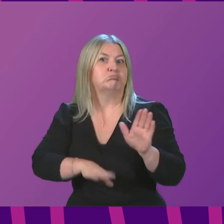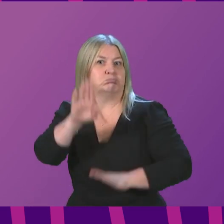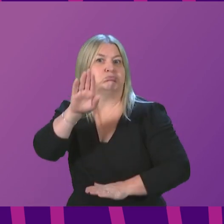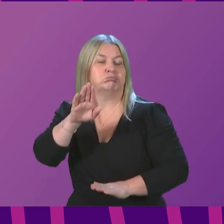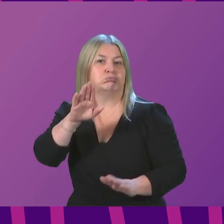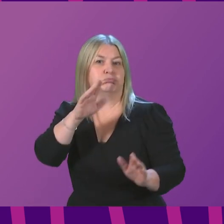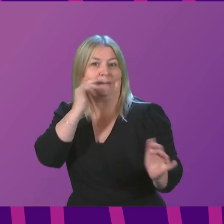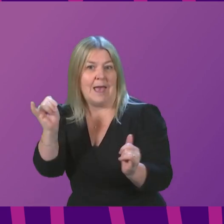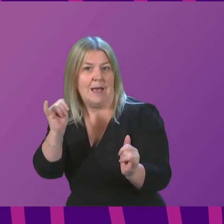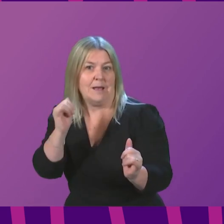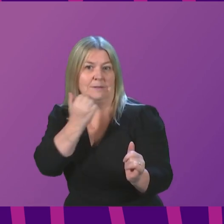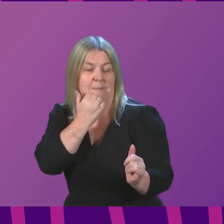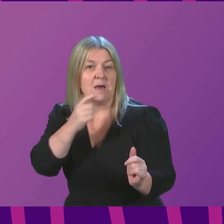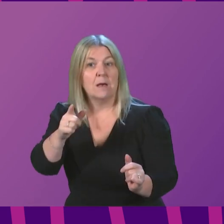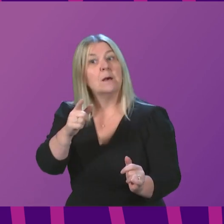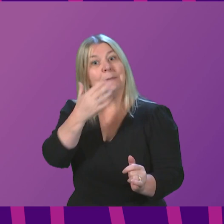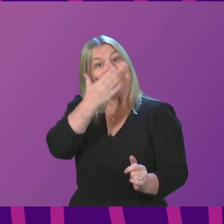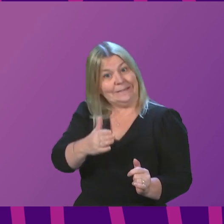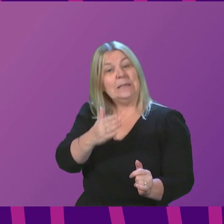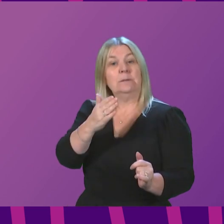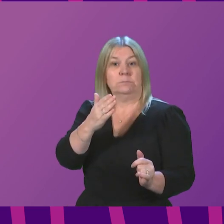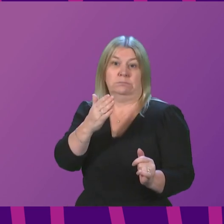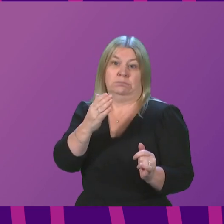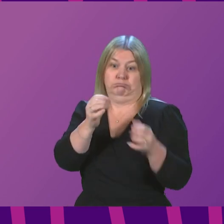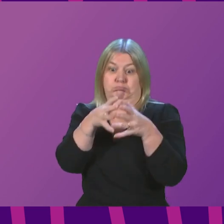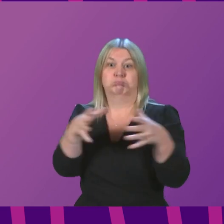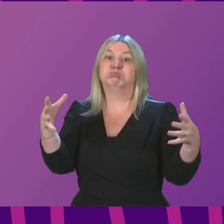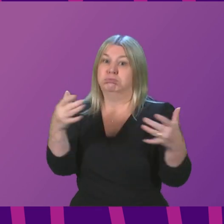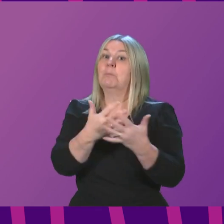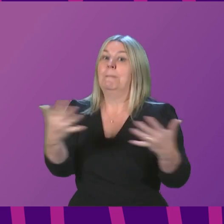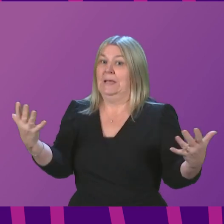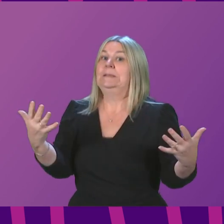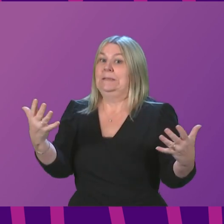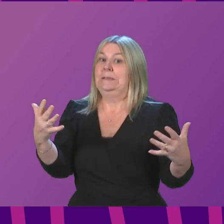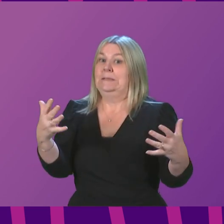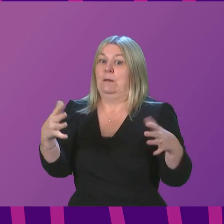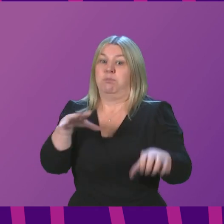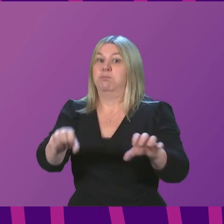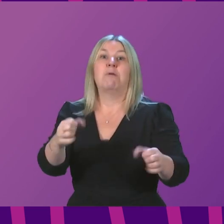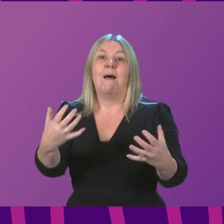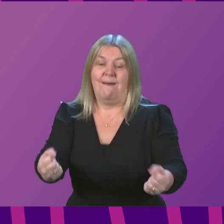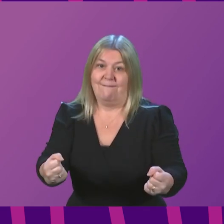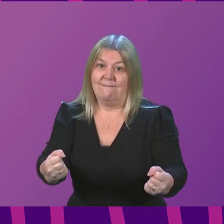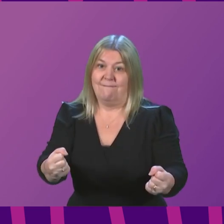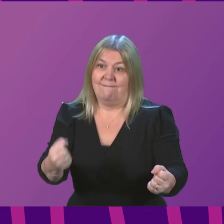this is by some margin the highest overall daily case number reported in the pandemic to date.